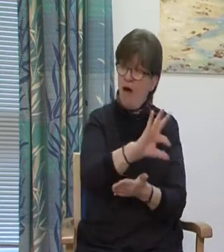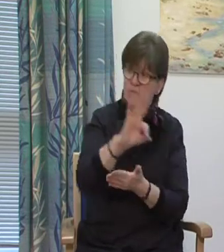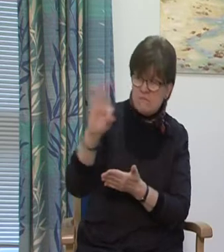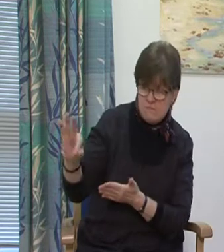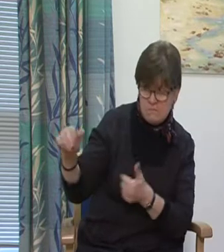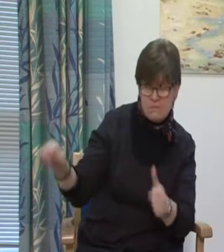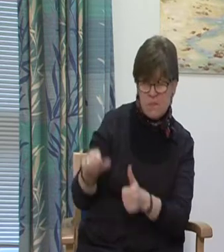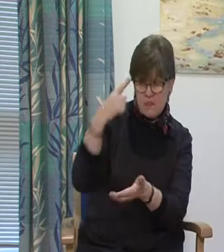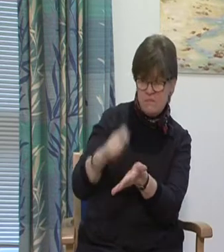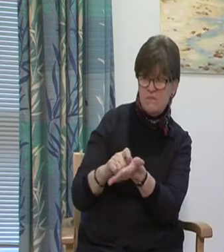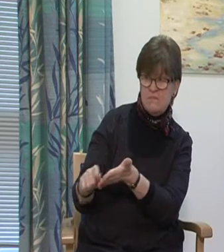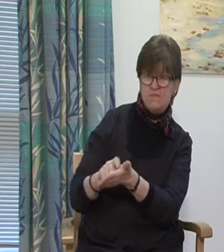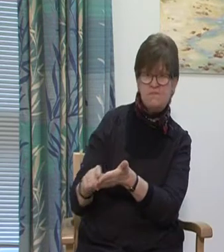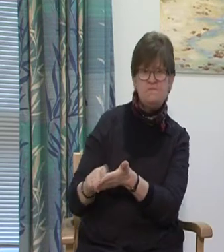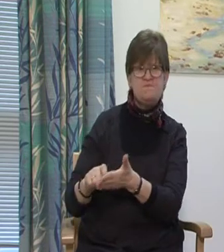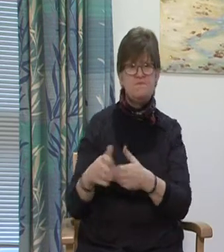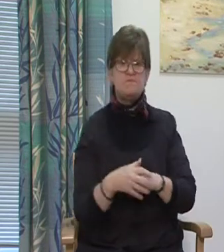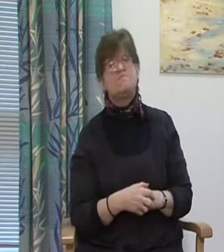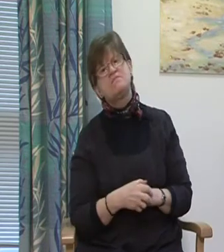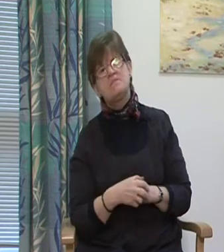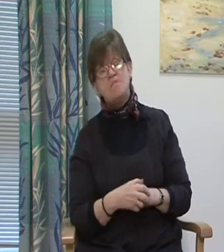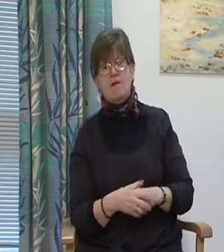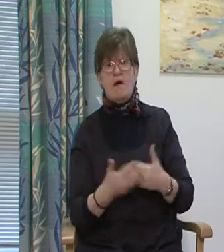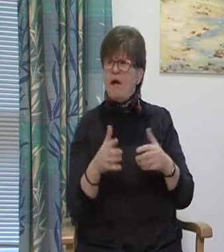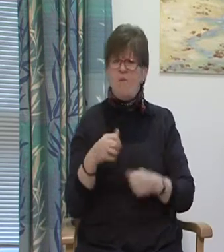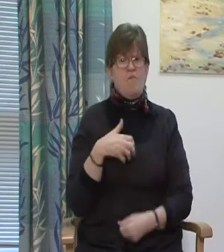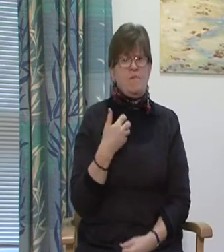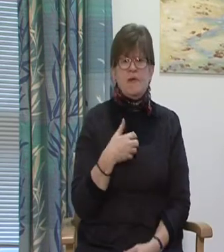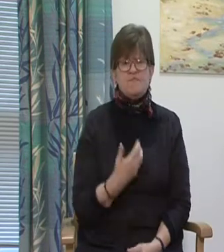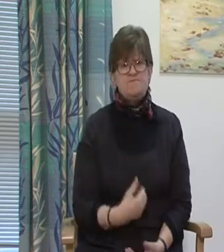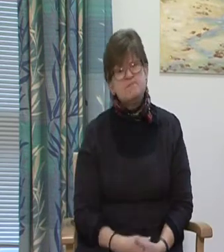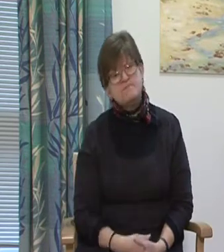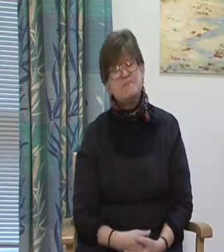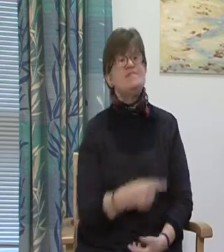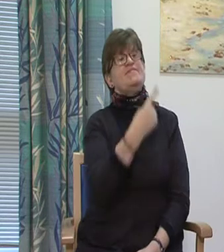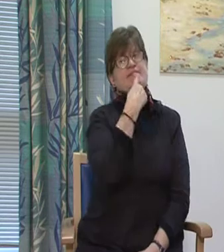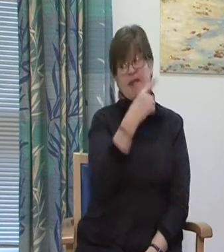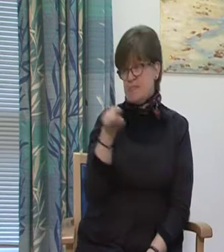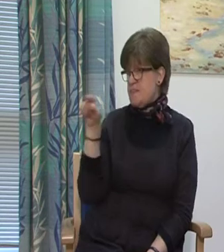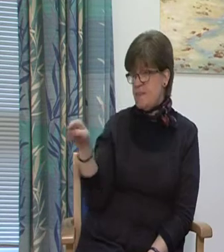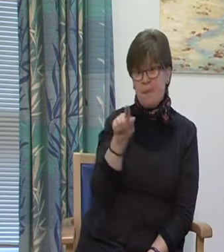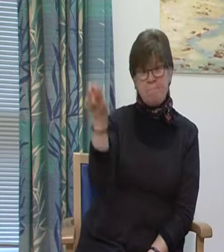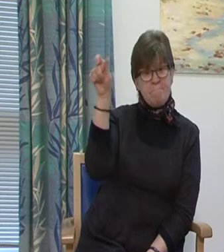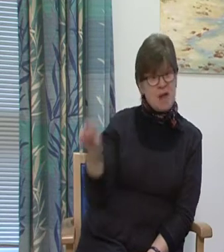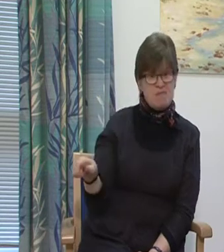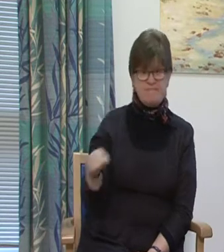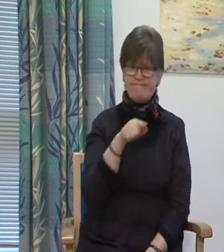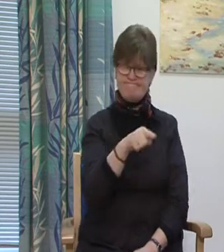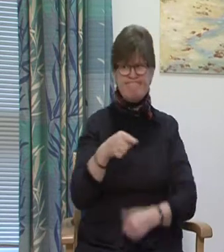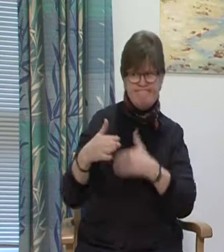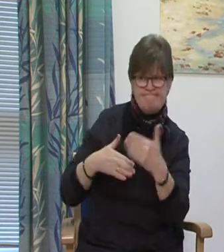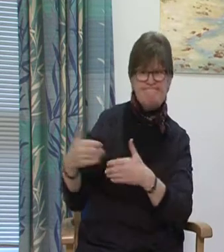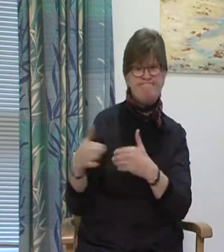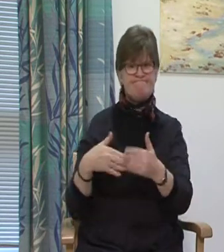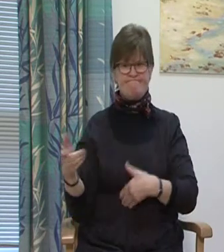How to complain? Tell the person you are dealing with that you are not satisfied, so that if possible,